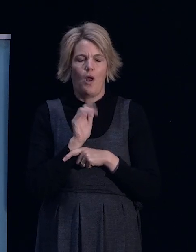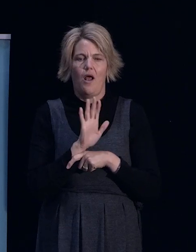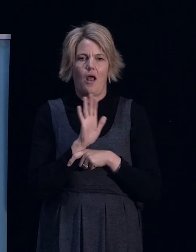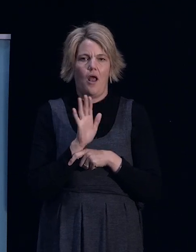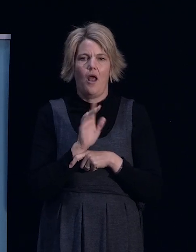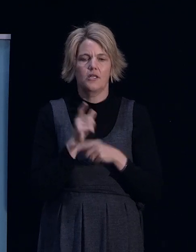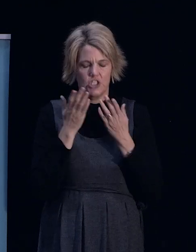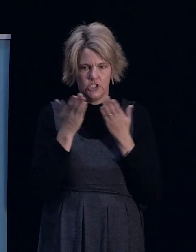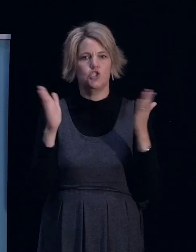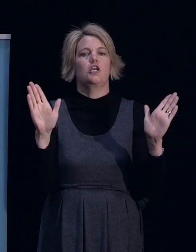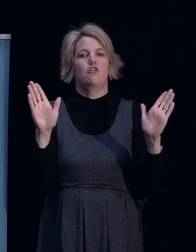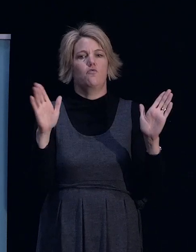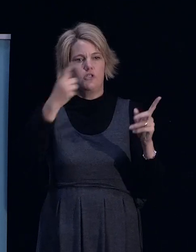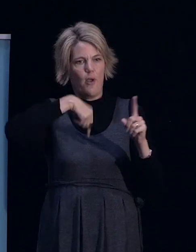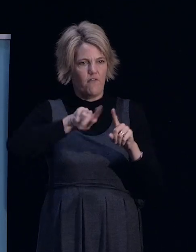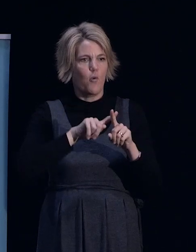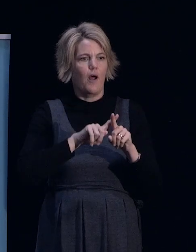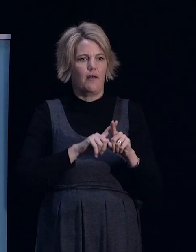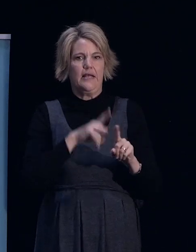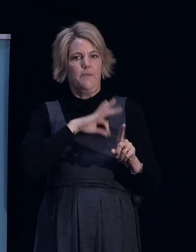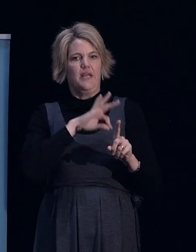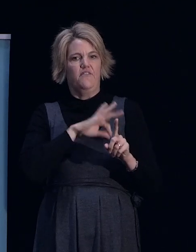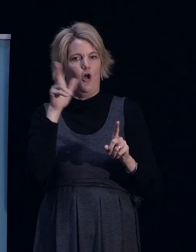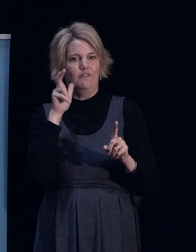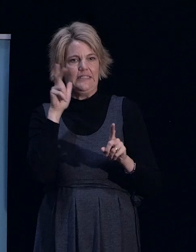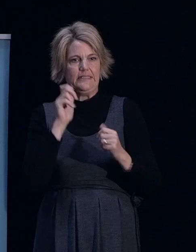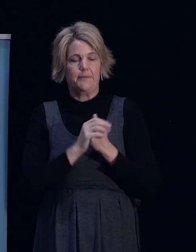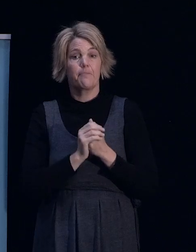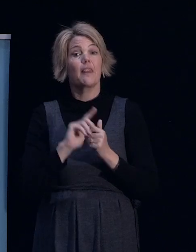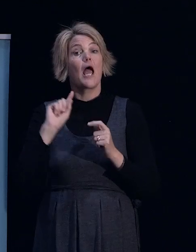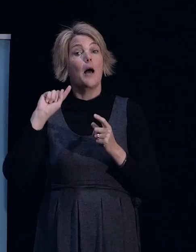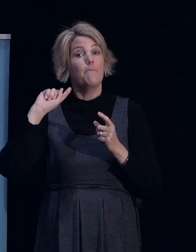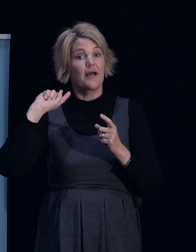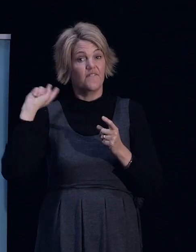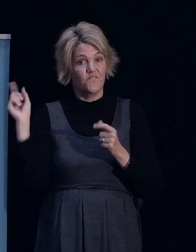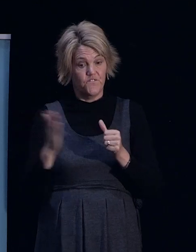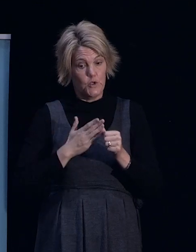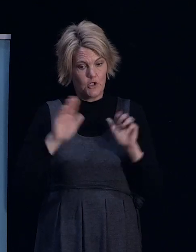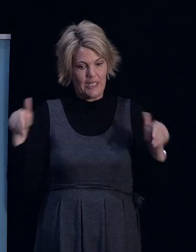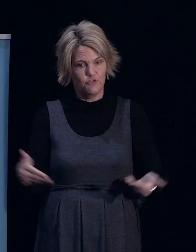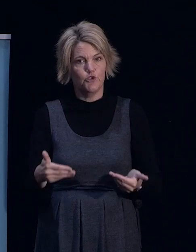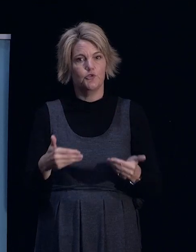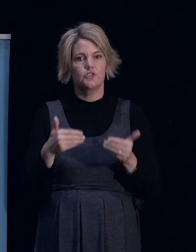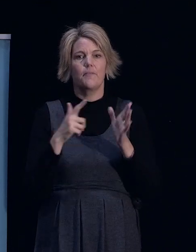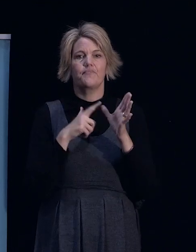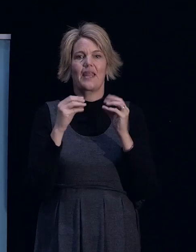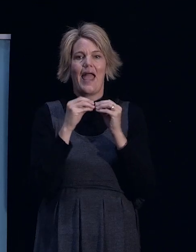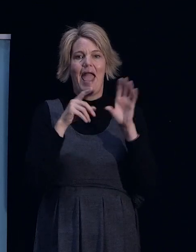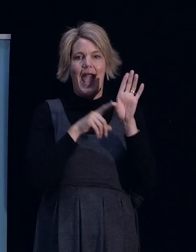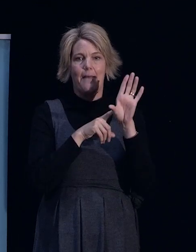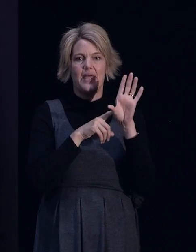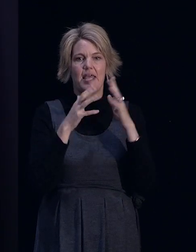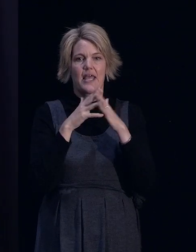here gets a bit out of it. All right. So first, I'd like to introduce Abby Wallace from